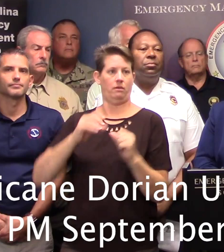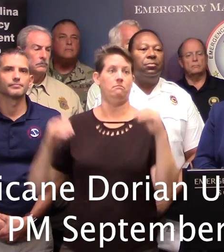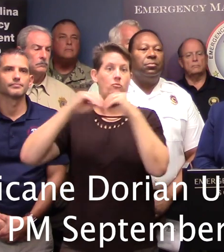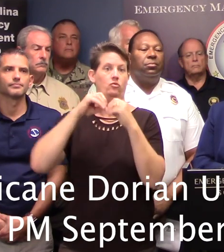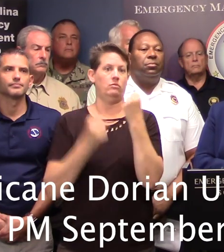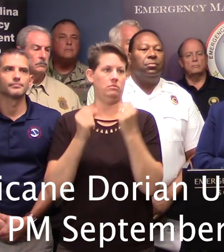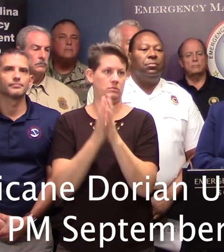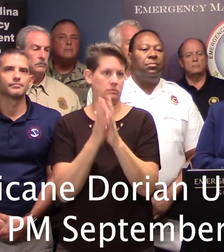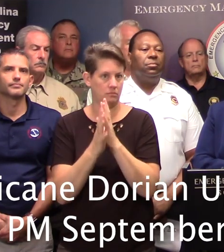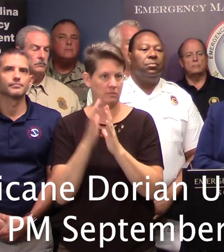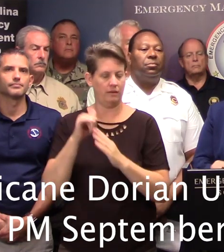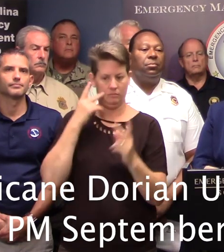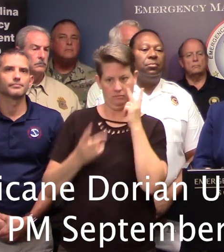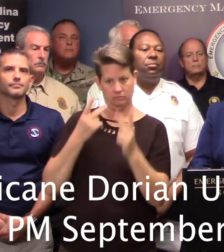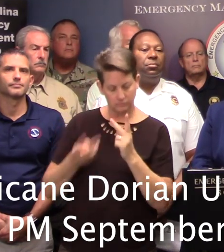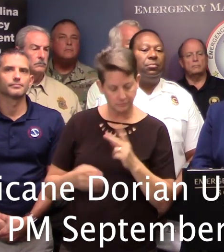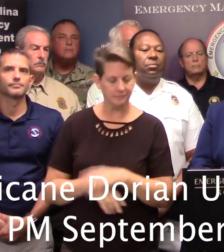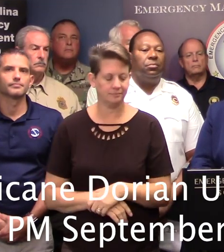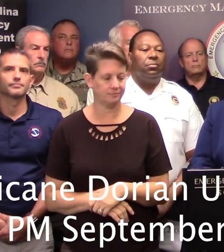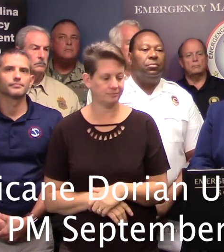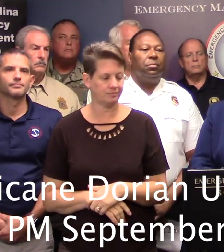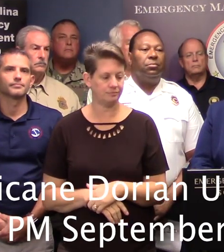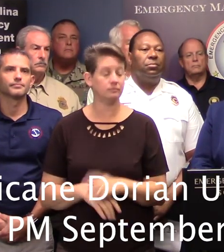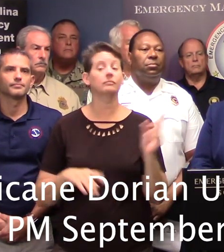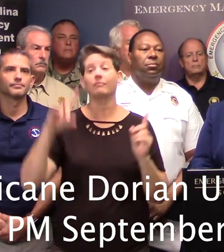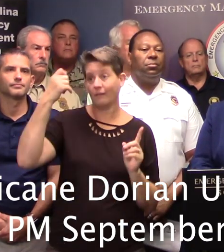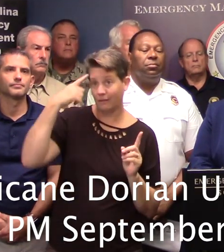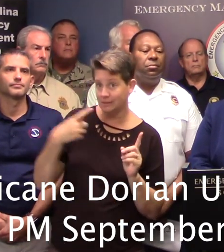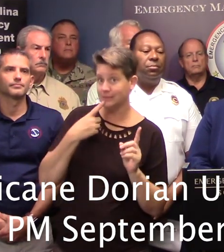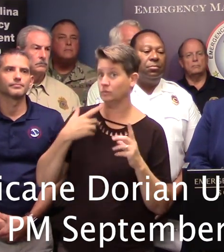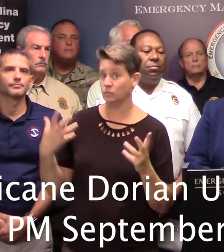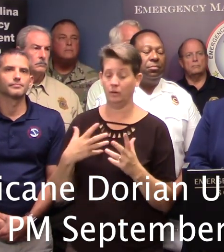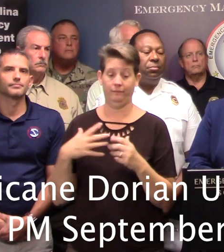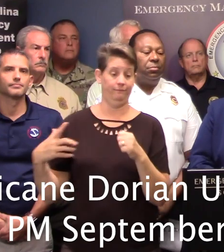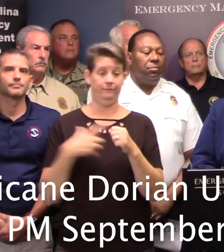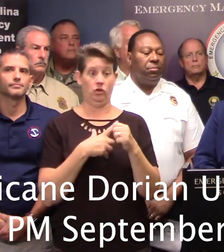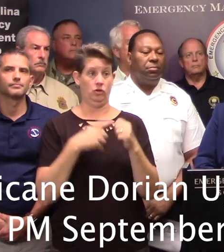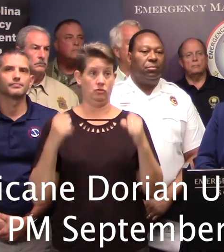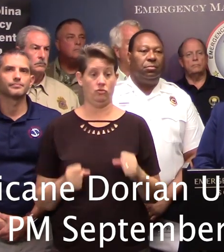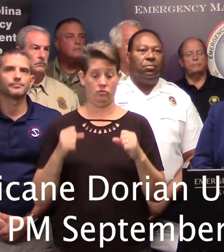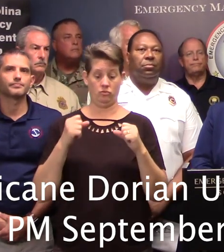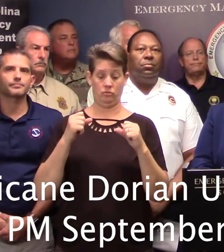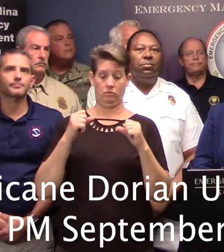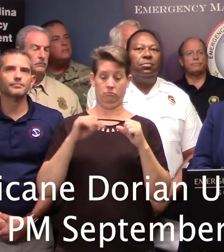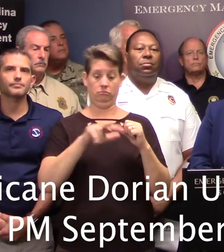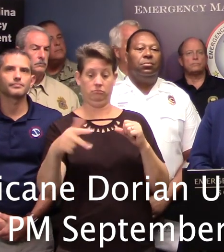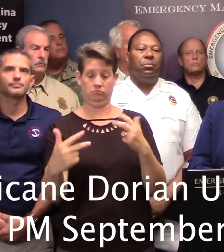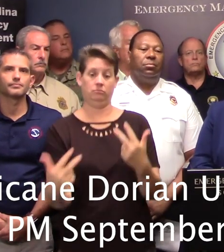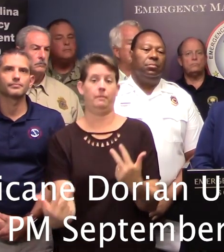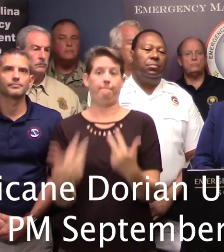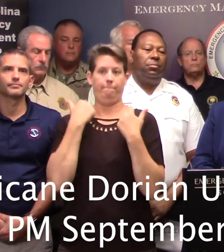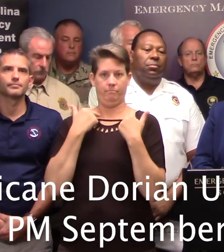that the system was experiencing. As the Governor mentioned, the first cars were able to get on the reverse side of the highway